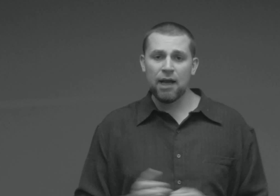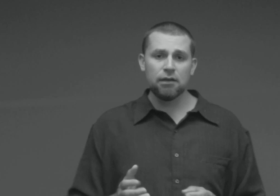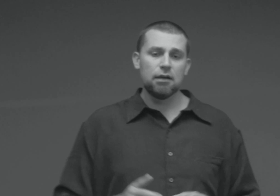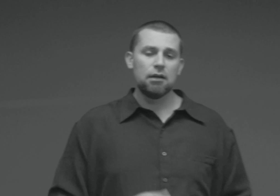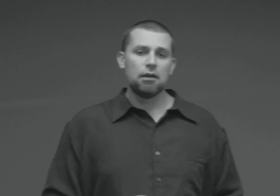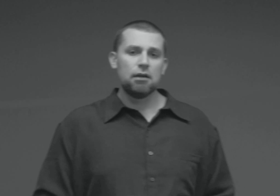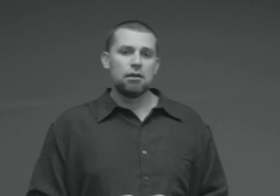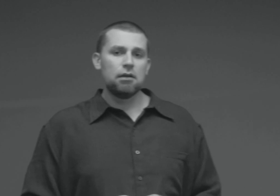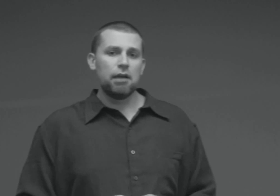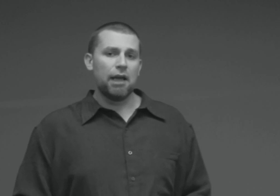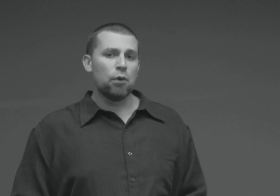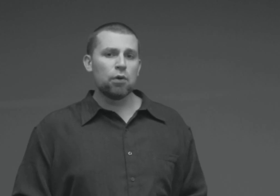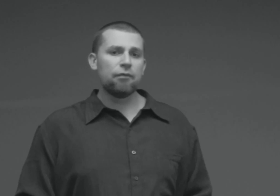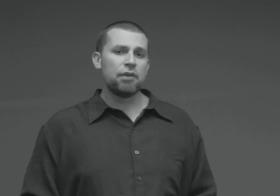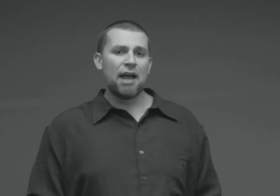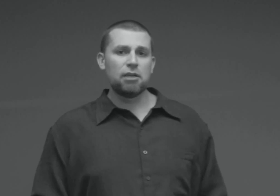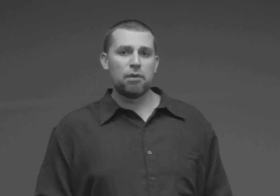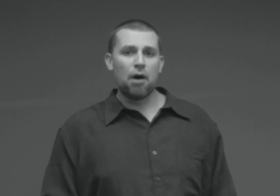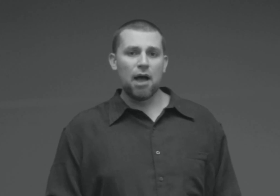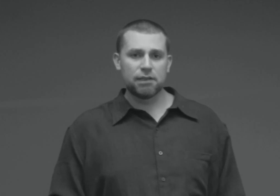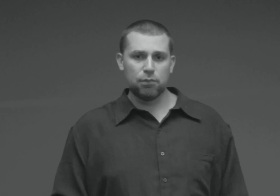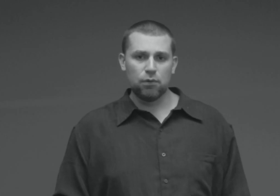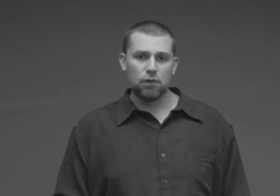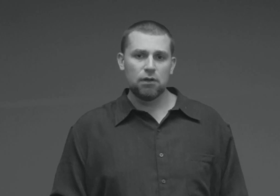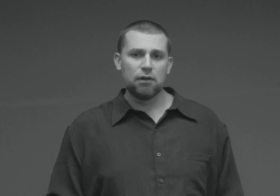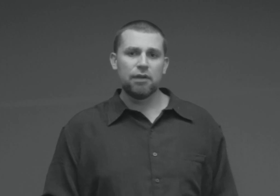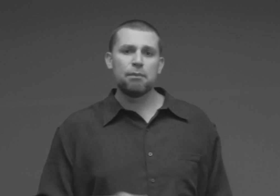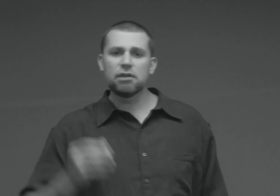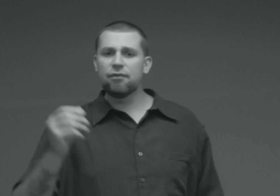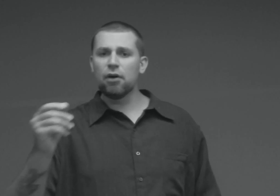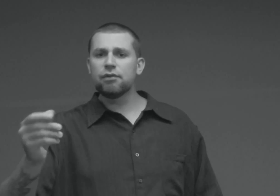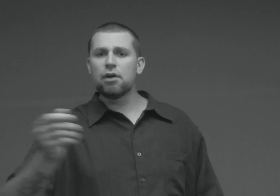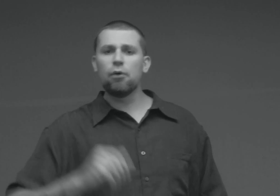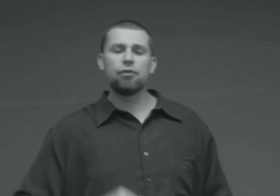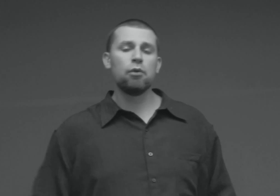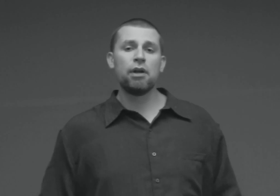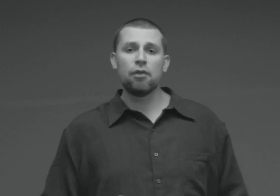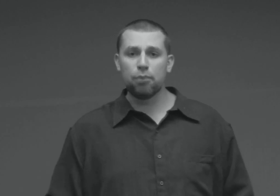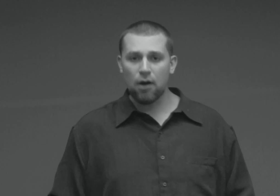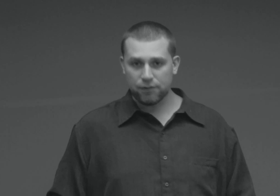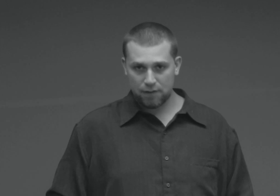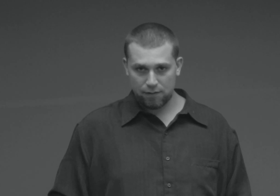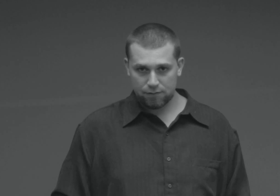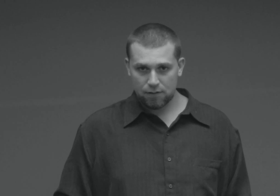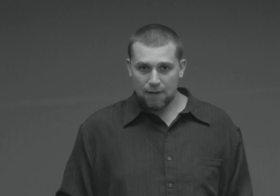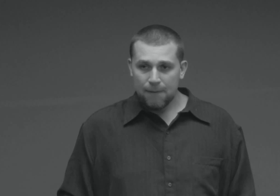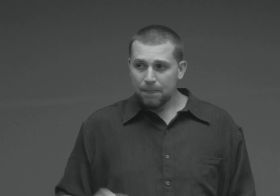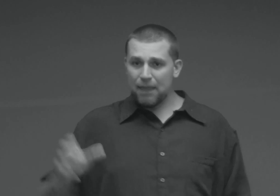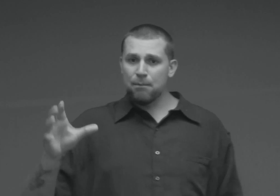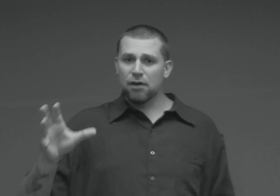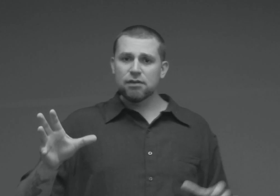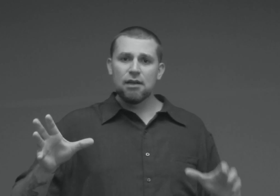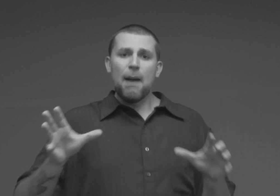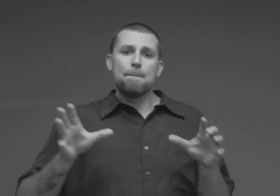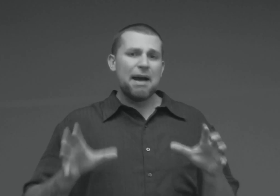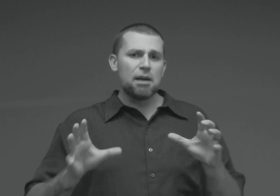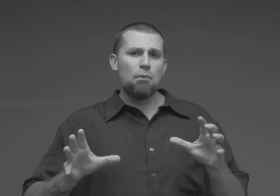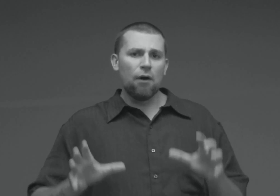Yet, in order for that to be possible, they must first go through another process. They must metamorph